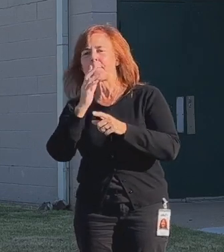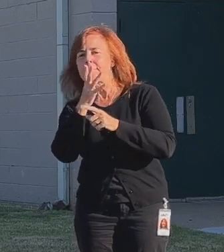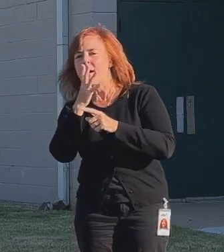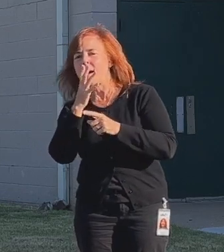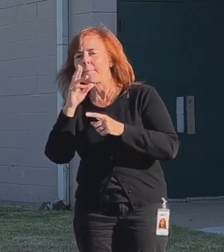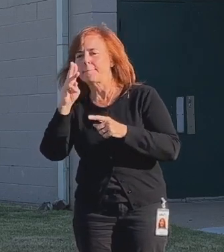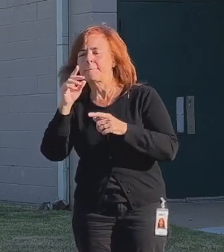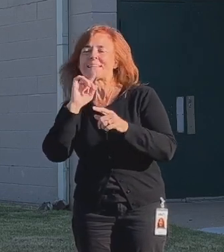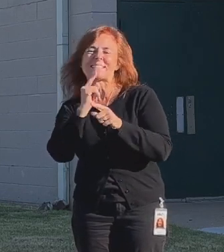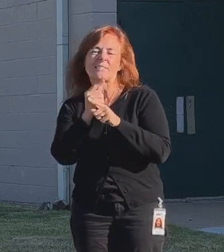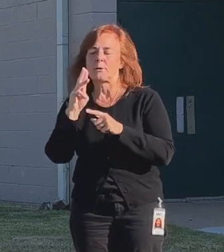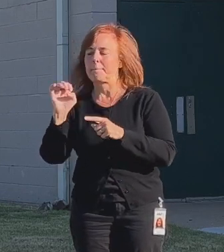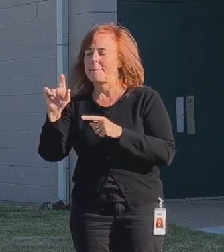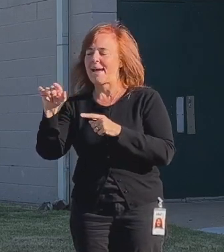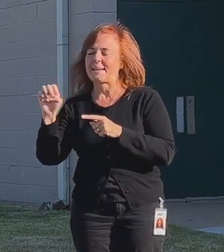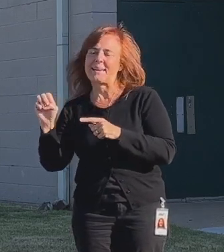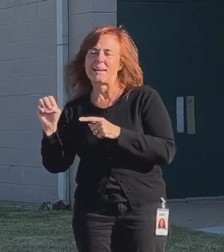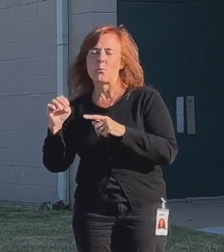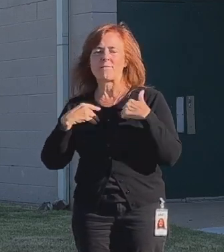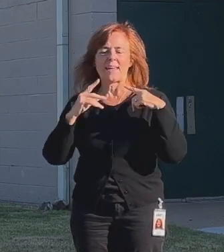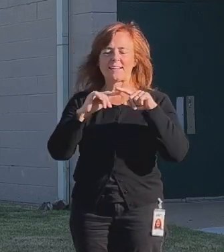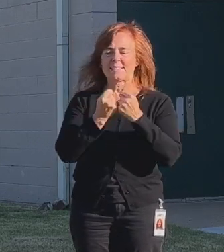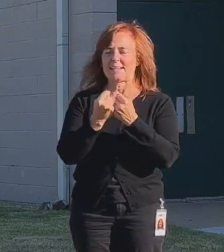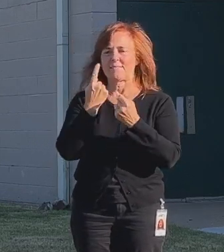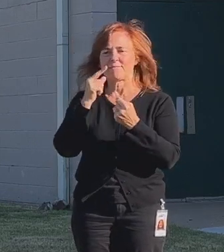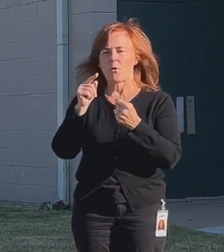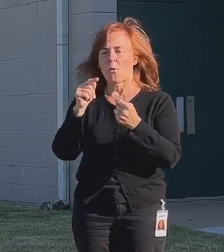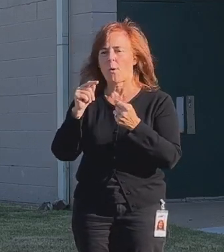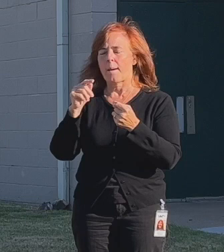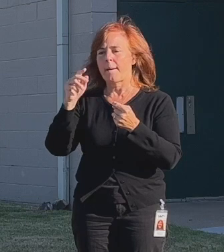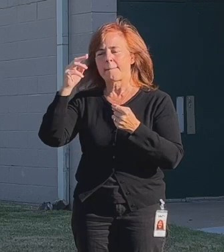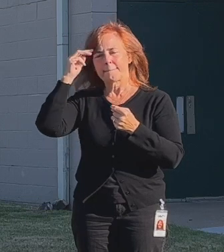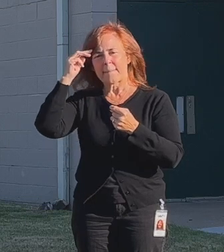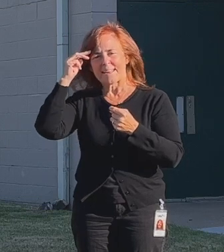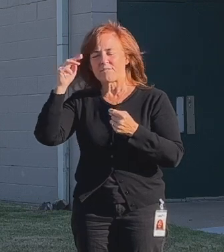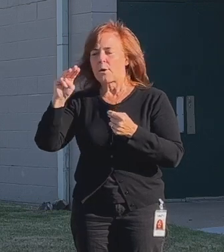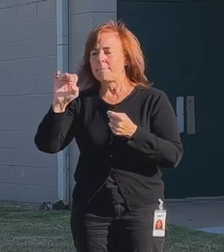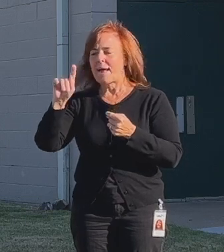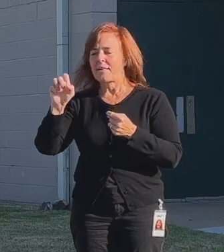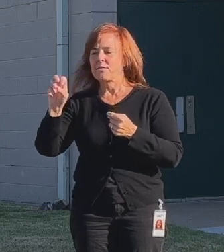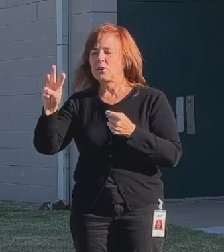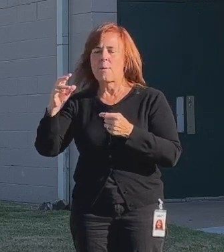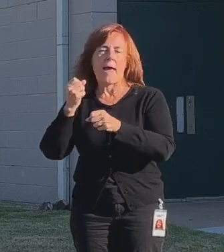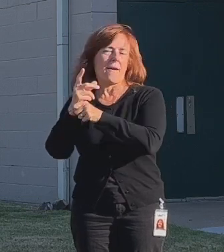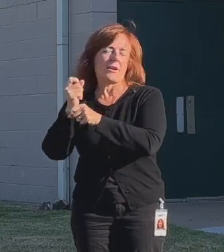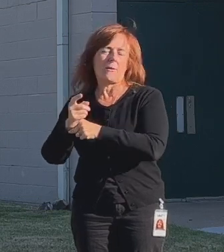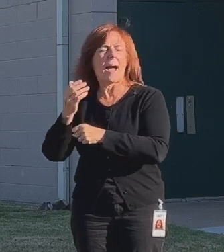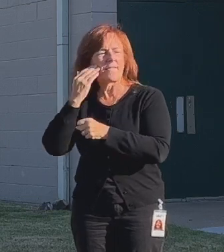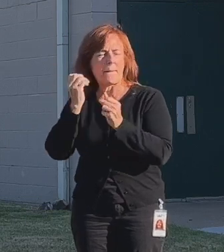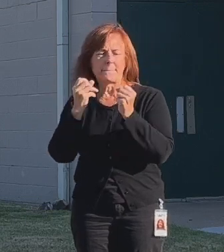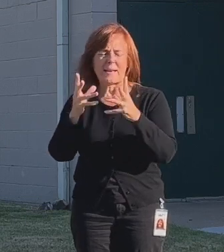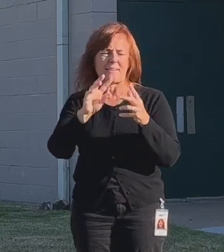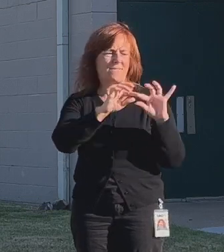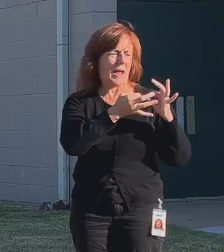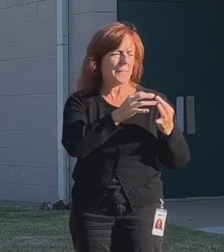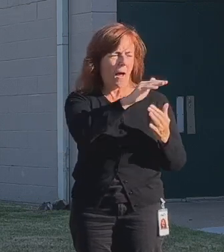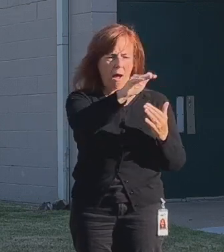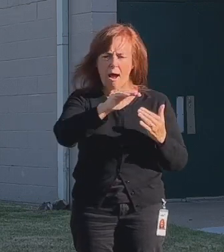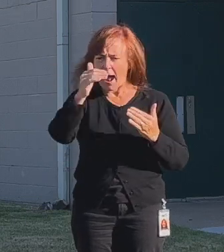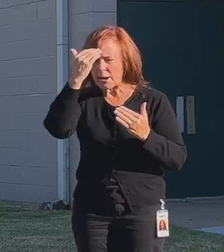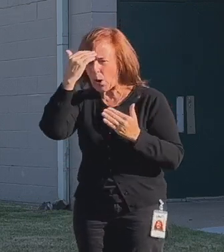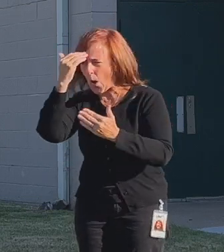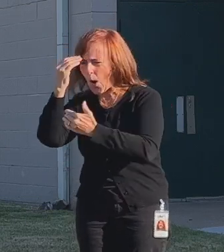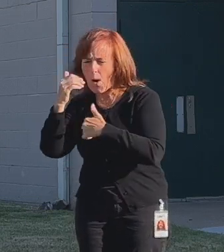today. We've had a team for Matthew every year out there, and I've gotten to know so many of the families in